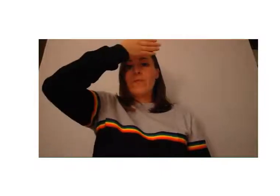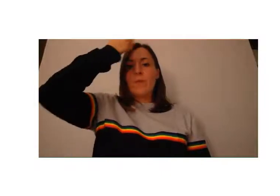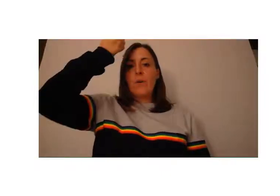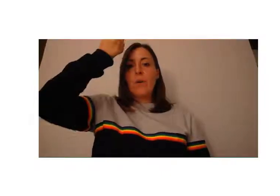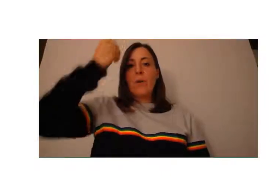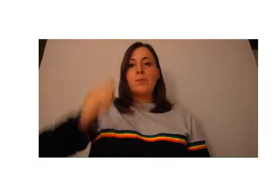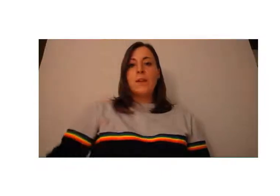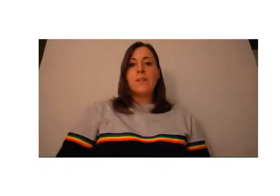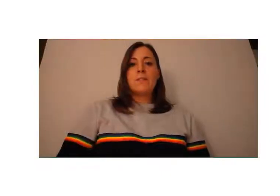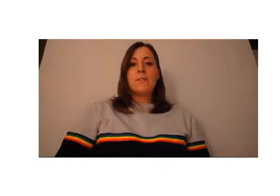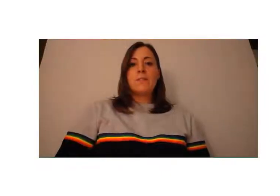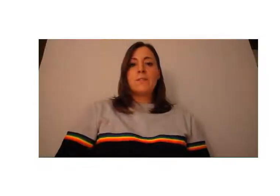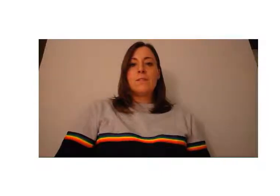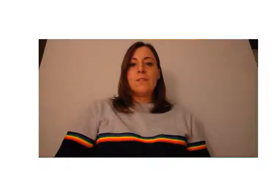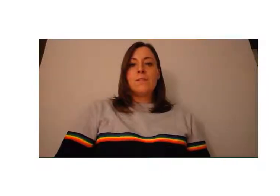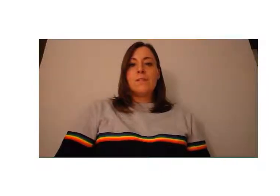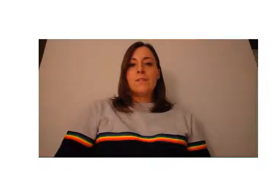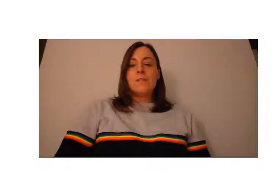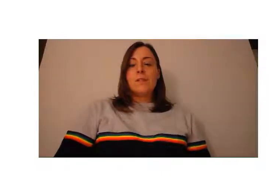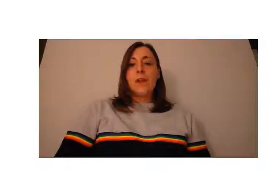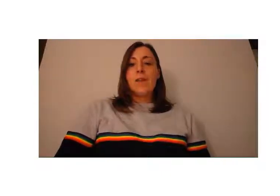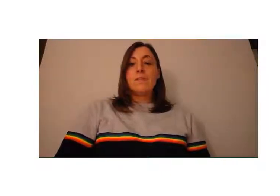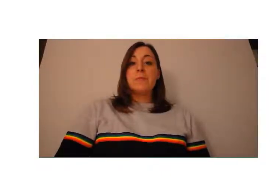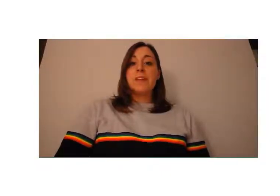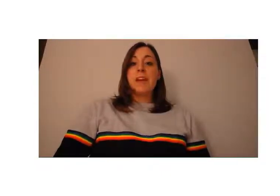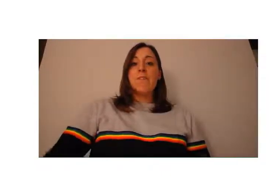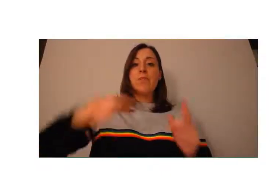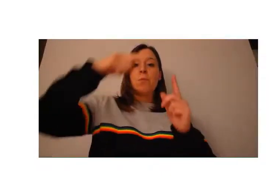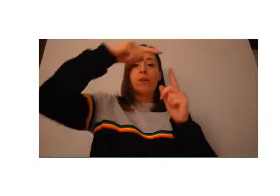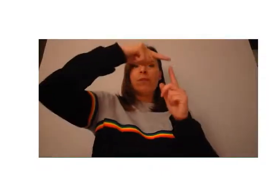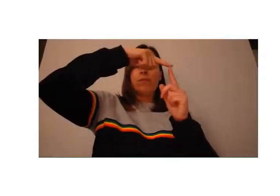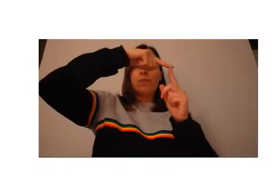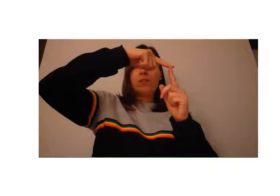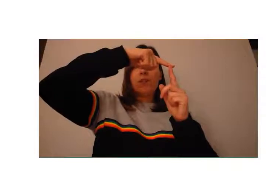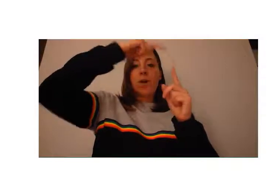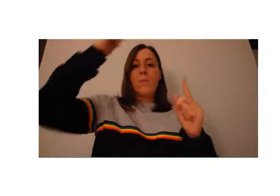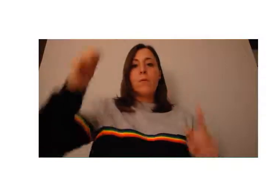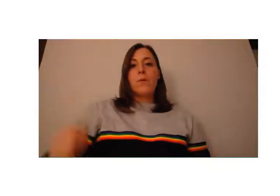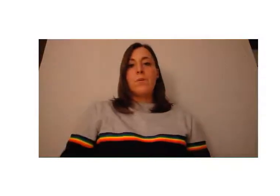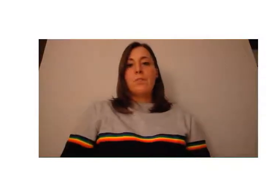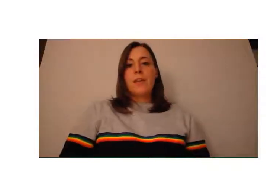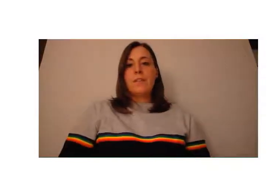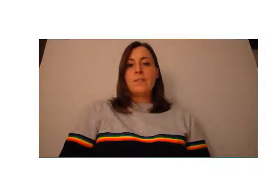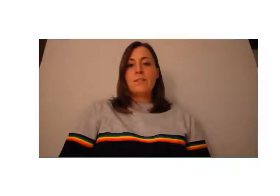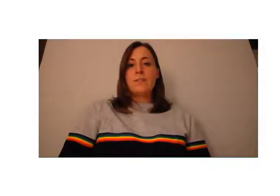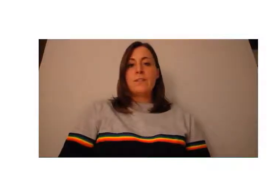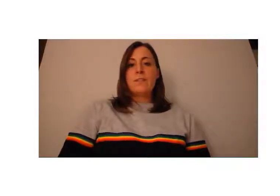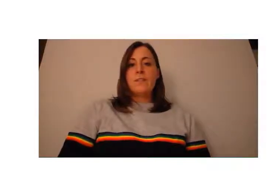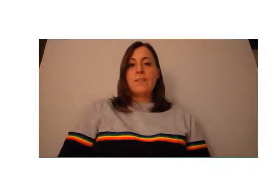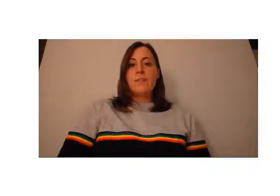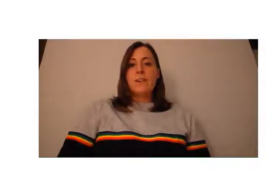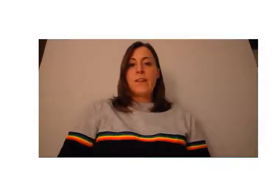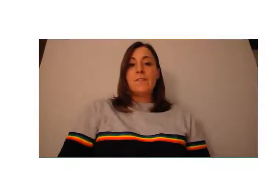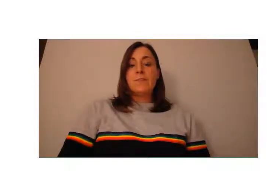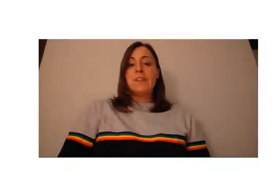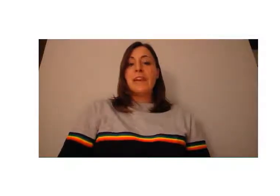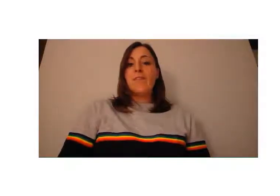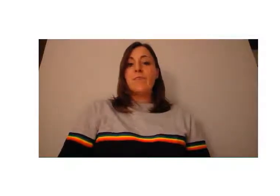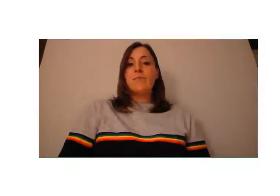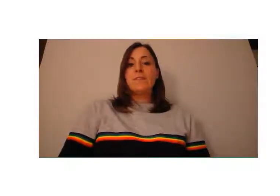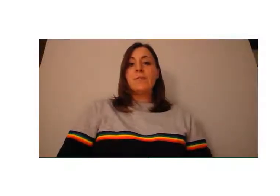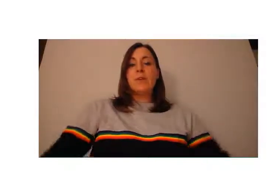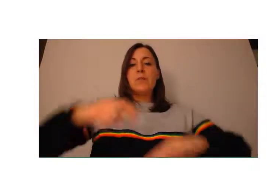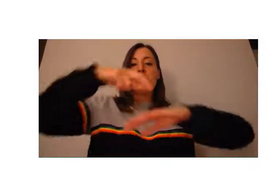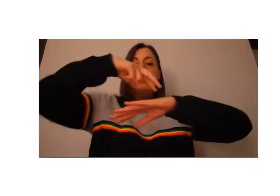with hot objects, you have to be careful with sharp objects, you have to be